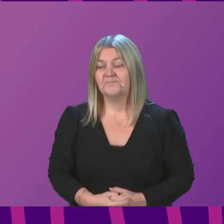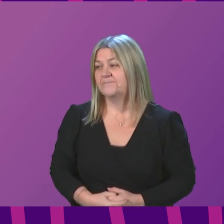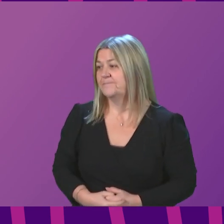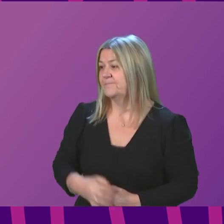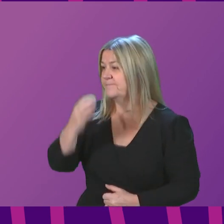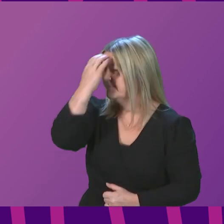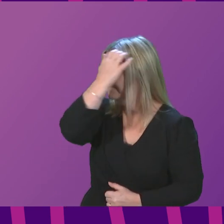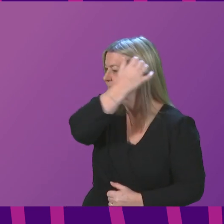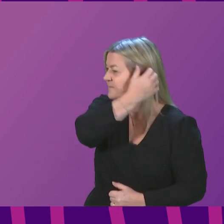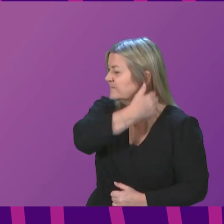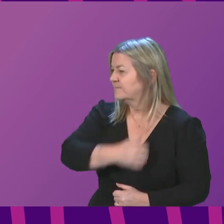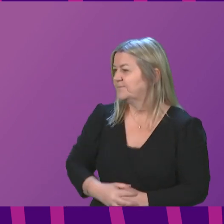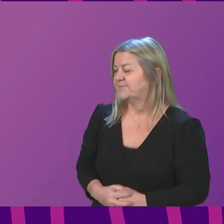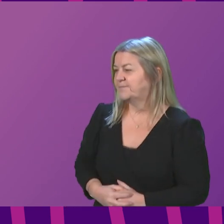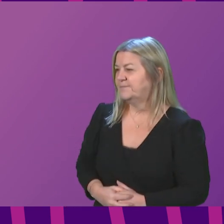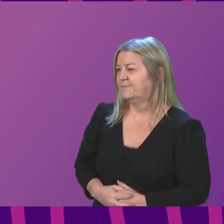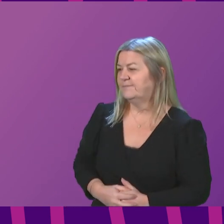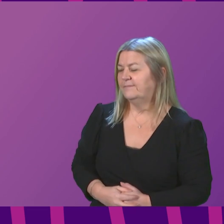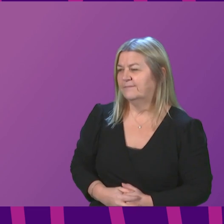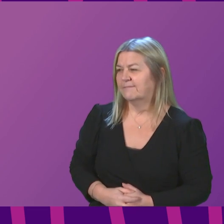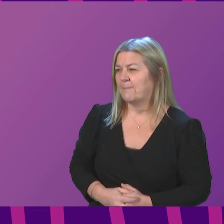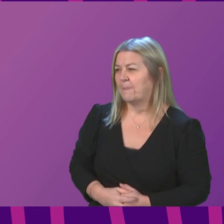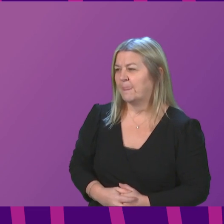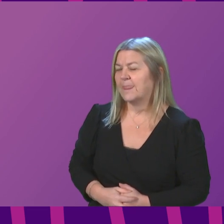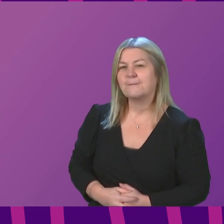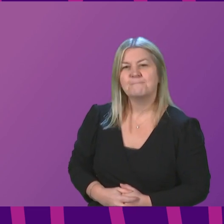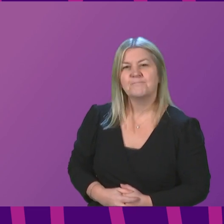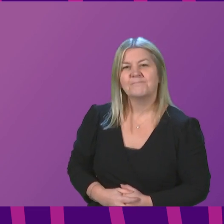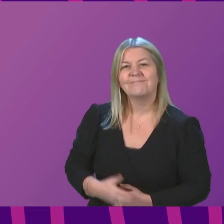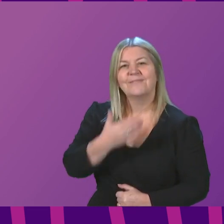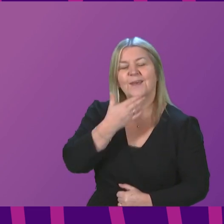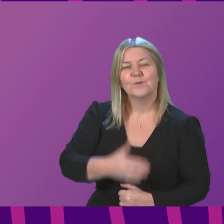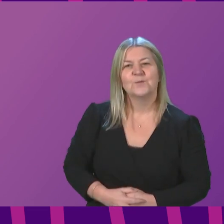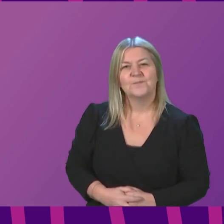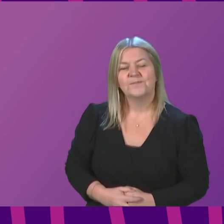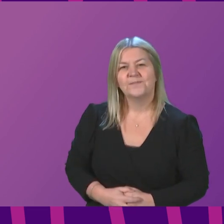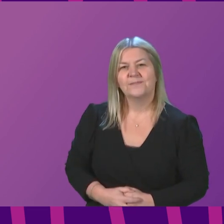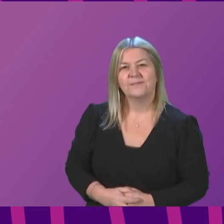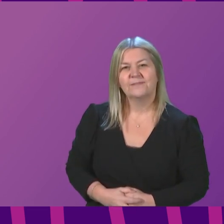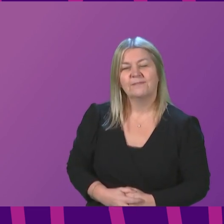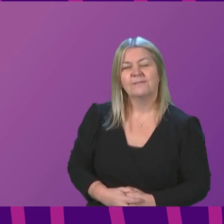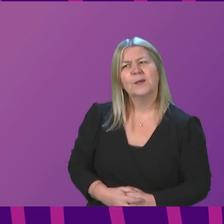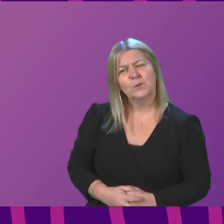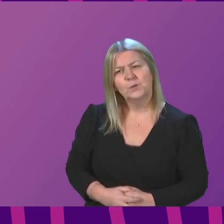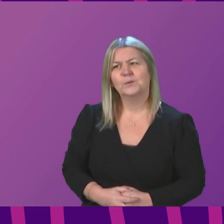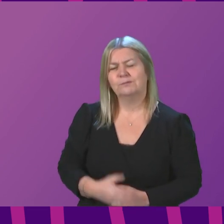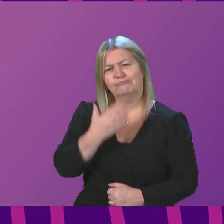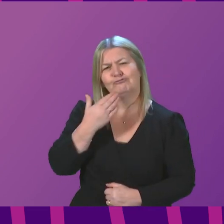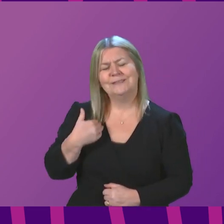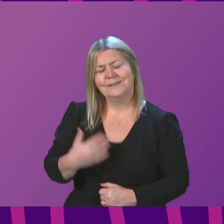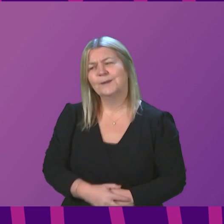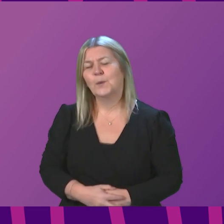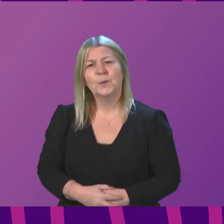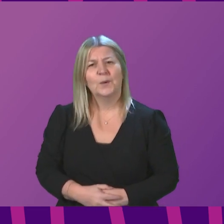Neil Gray, to be followed by Myrtle Fraser. Myrtle Fraser, Thank you, President of the Recent weeks have made it painfully obvious that